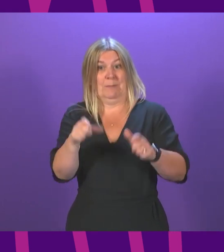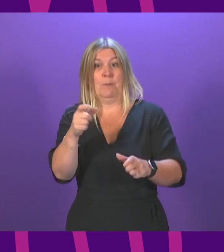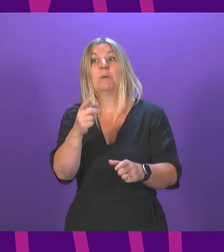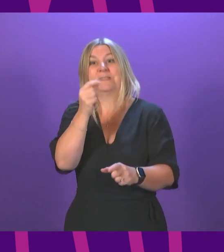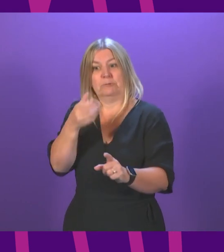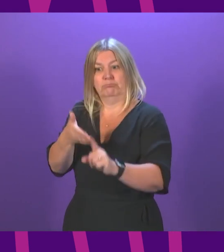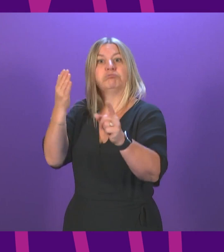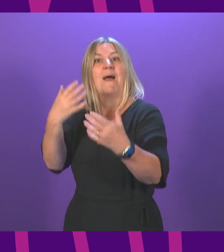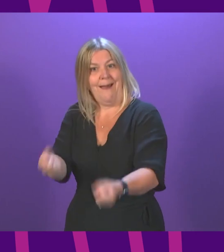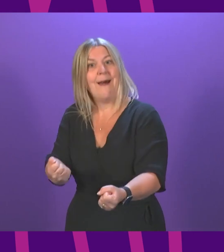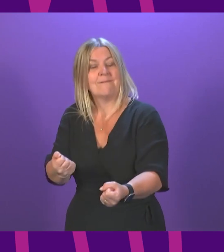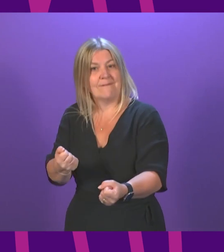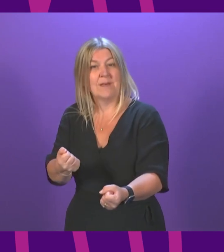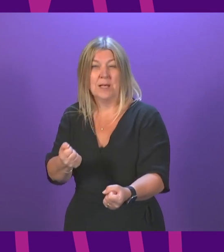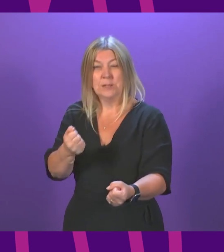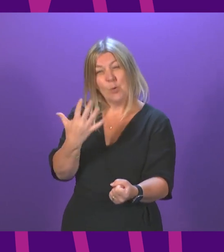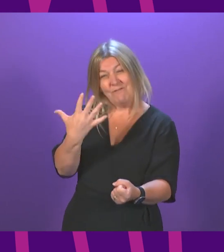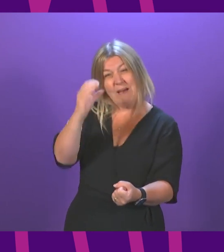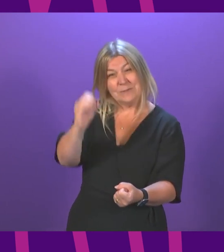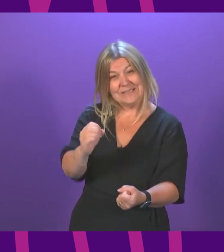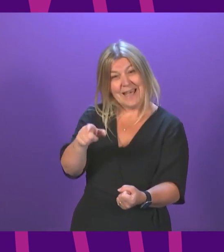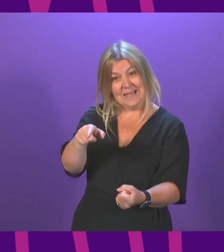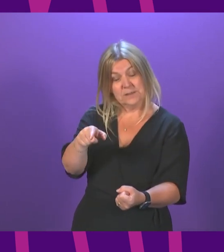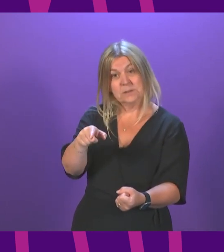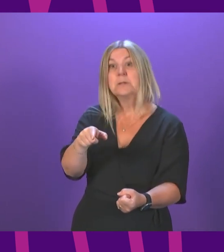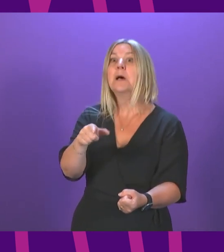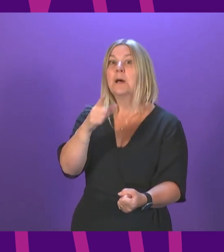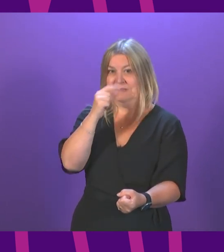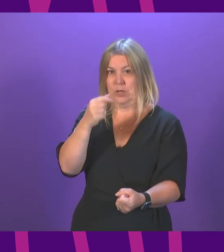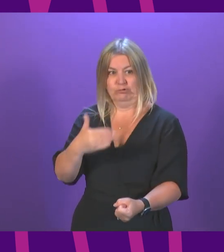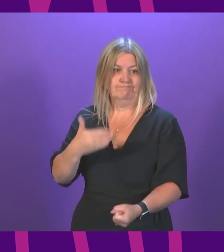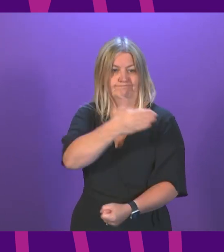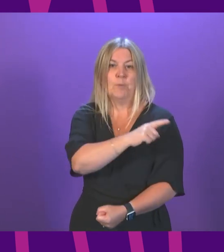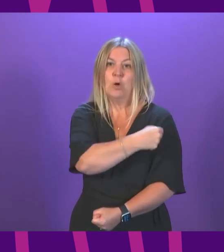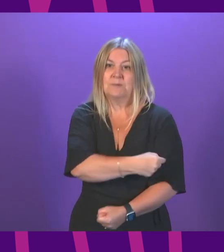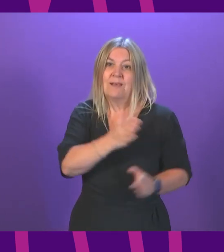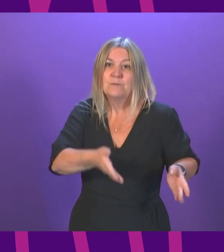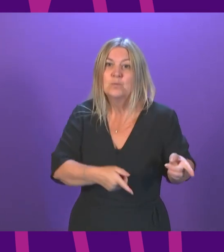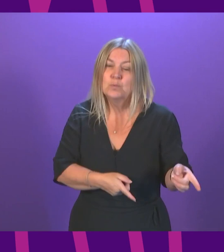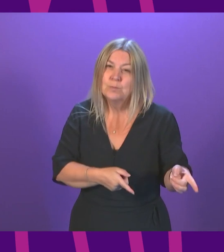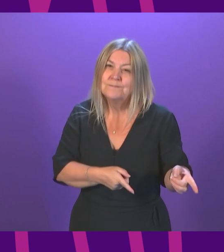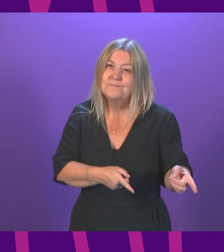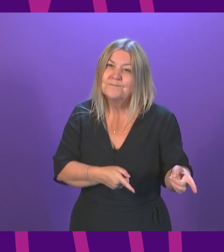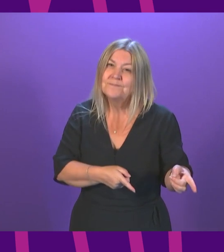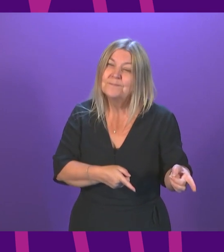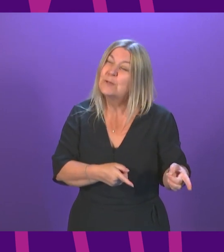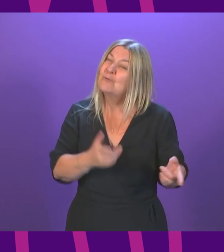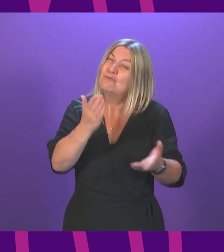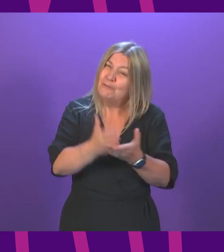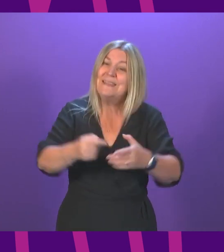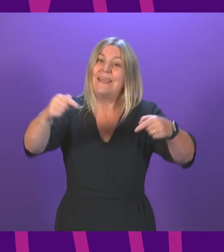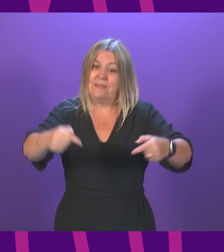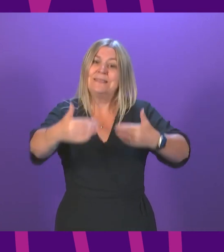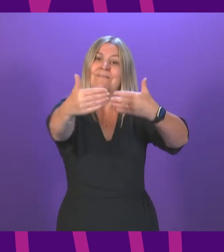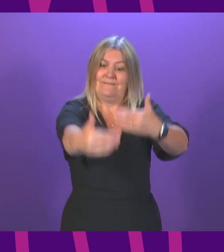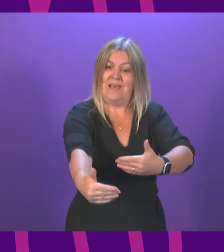hospitals. That's loss for people. That's pain and suffering as well as pressure on the NHS. So this phase is the most difficult phase because